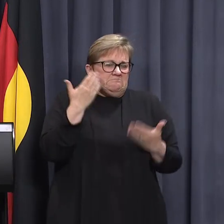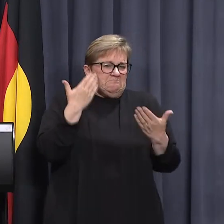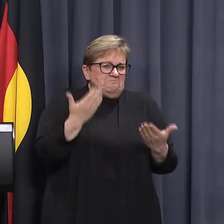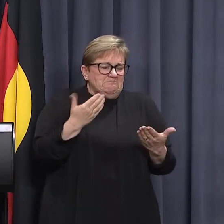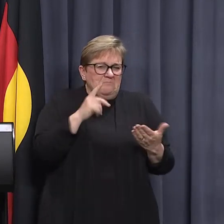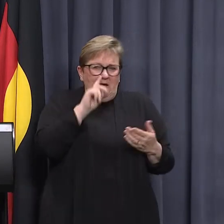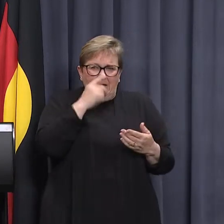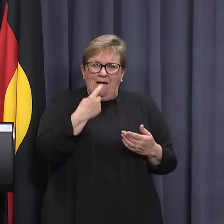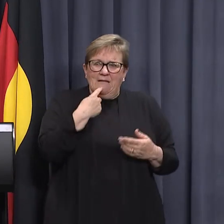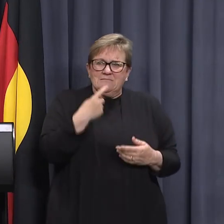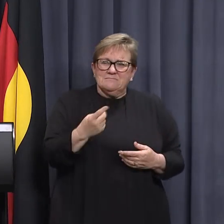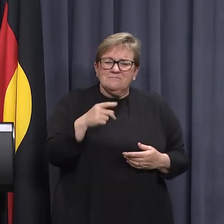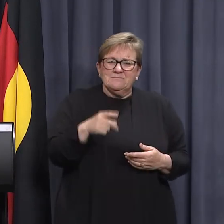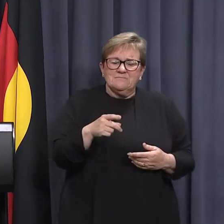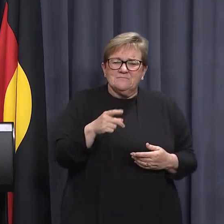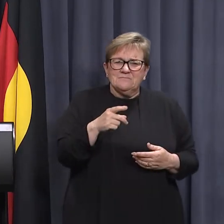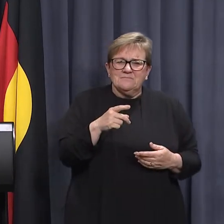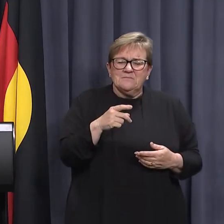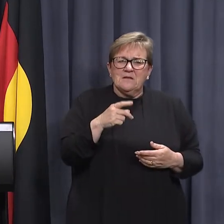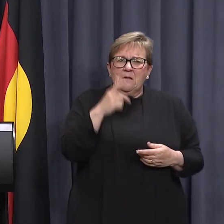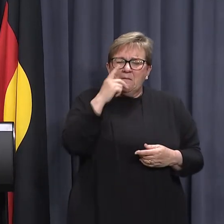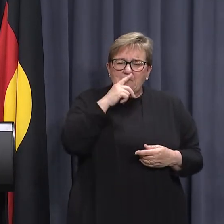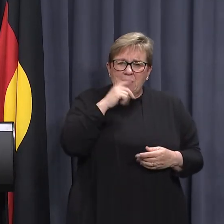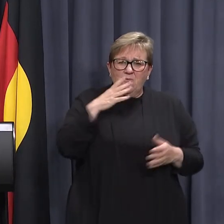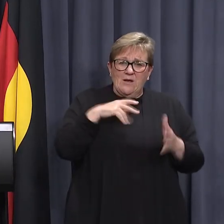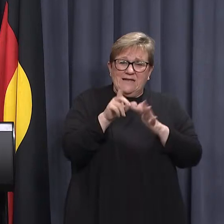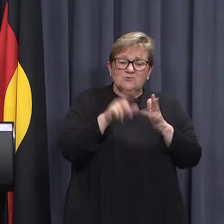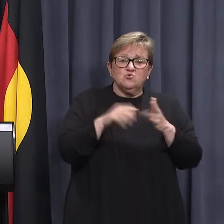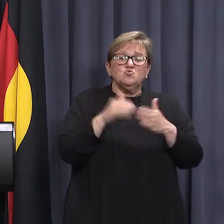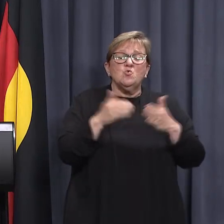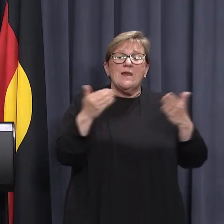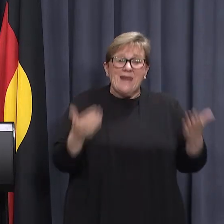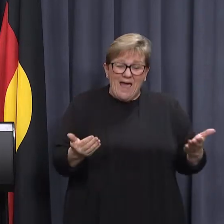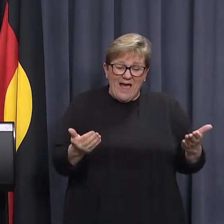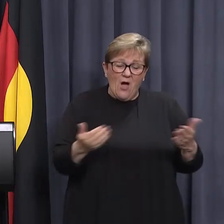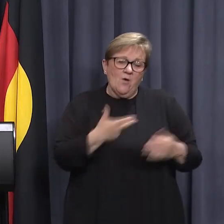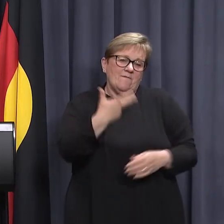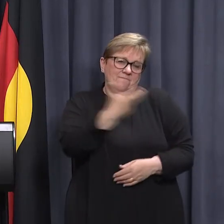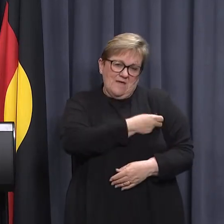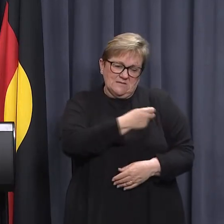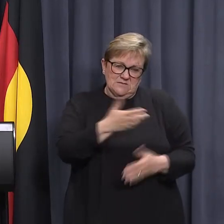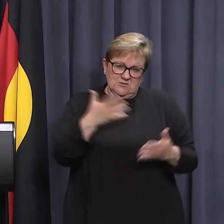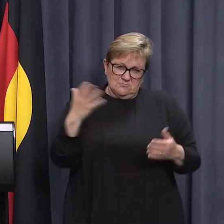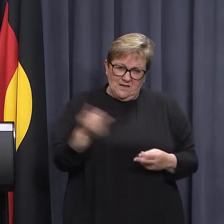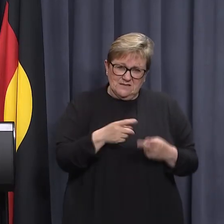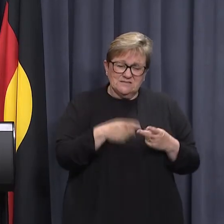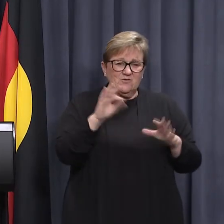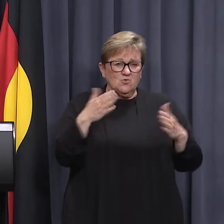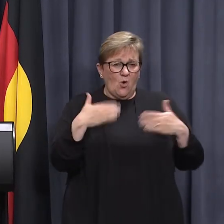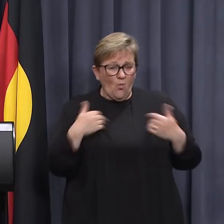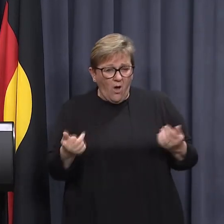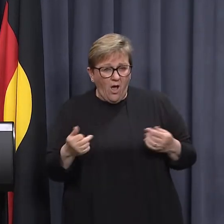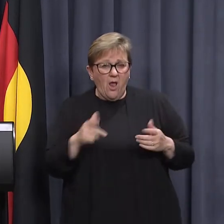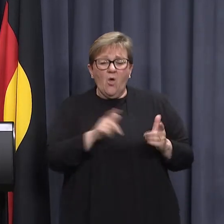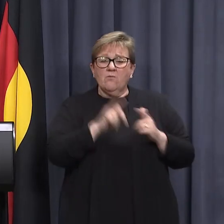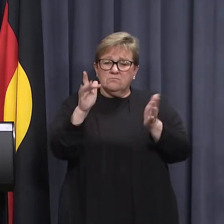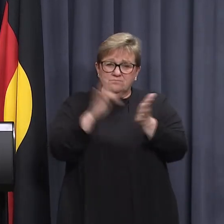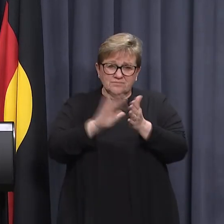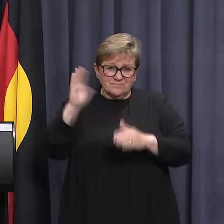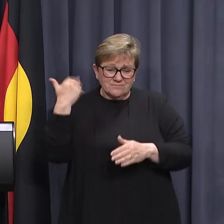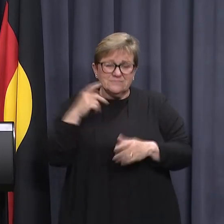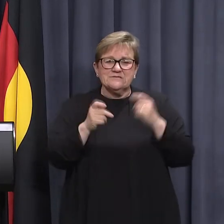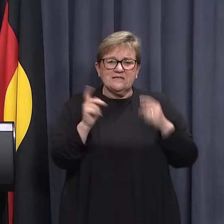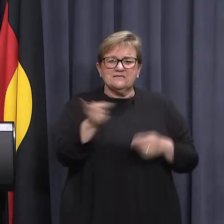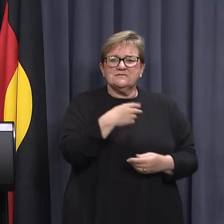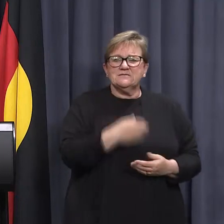But the most important thing people need to do right at this point in time is get themselves vaccinated. And if you're unwell or been to an exposure site, get